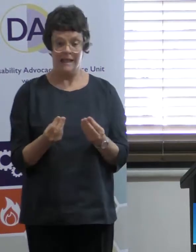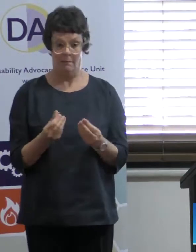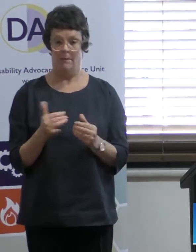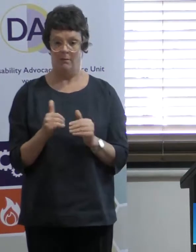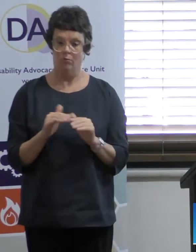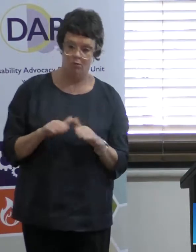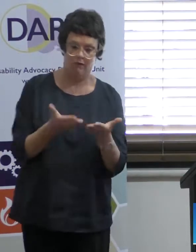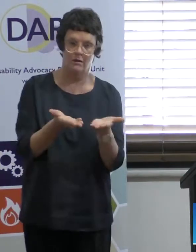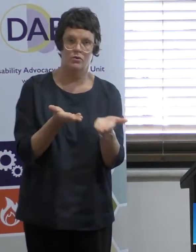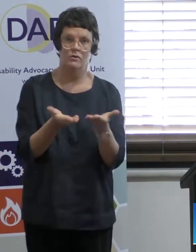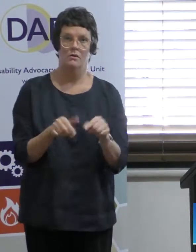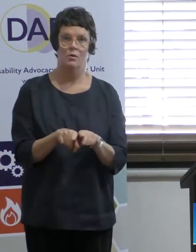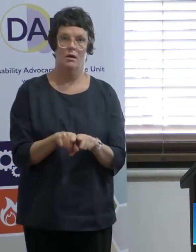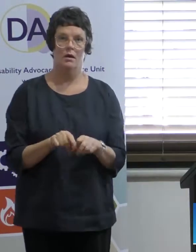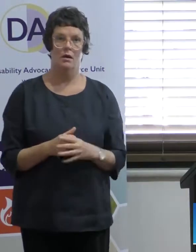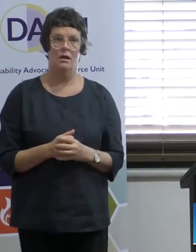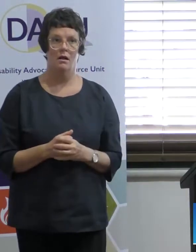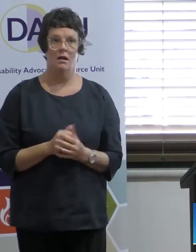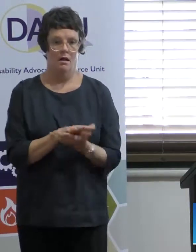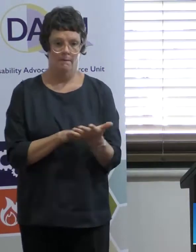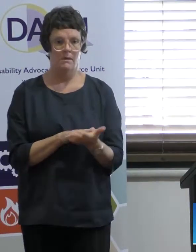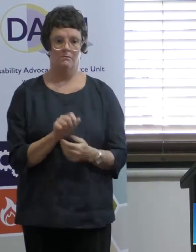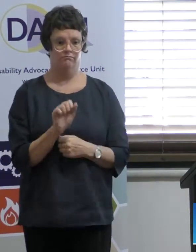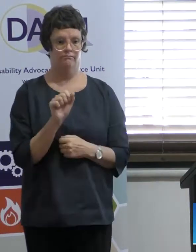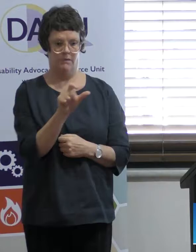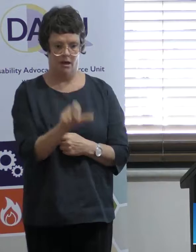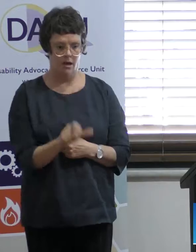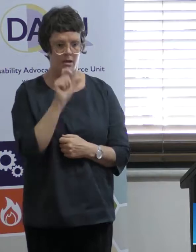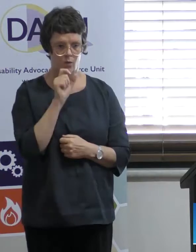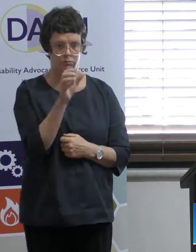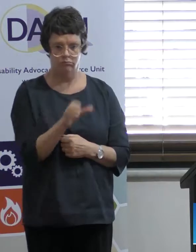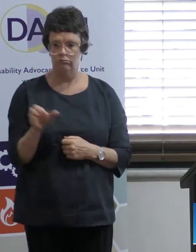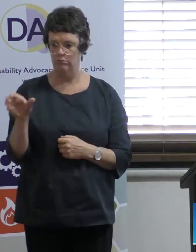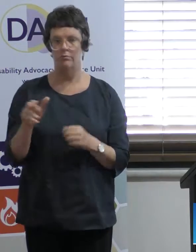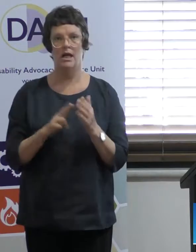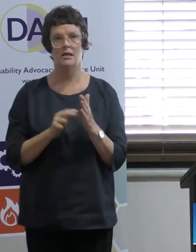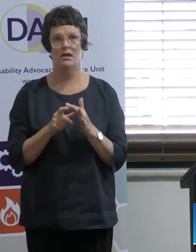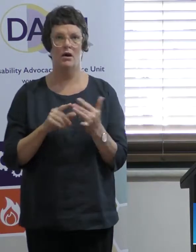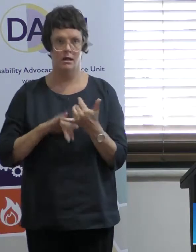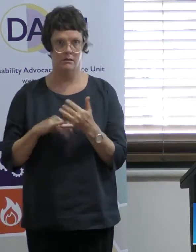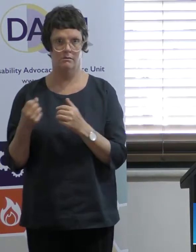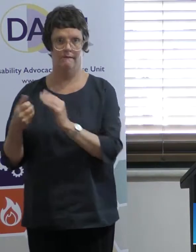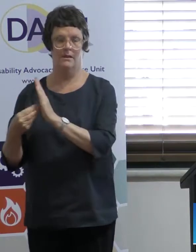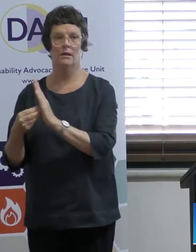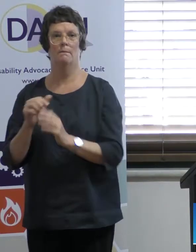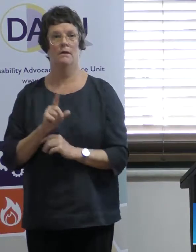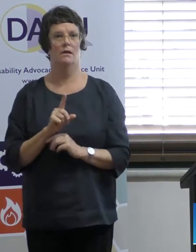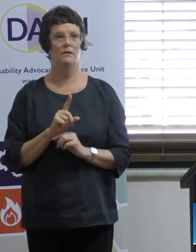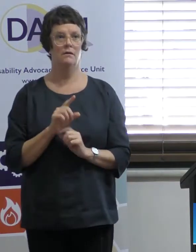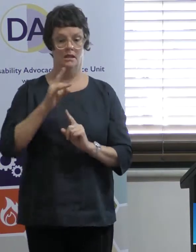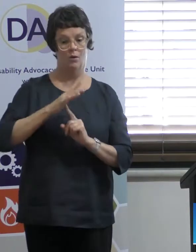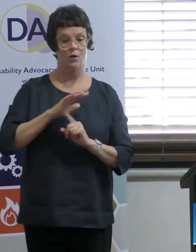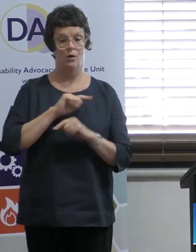and therefore they'll... You know, their clients will move into the NDIS, they'll be covered sufficiently under there. But we do need to find out